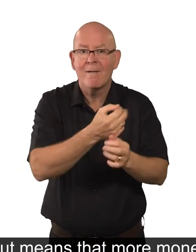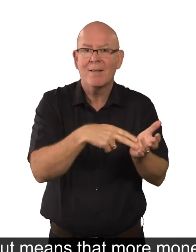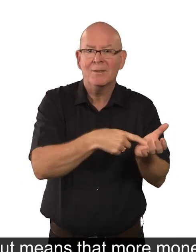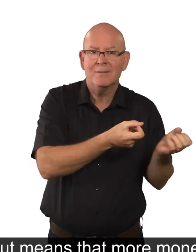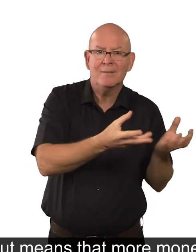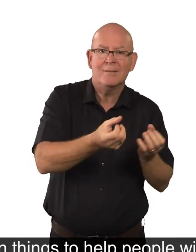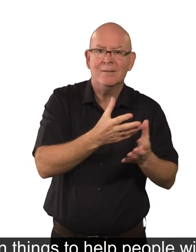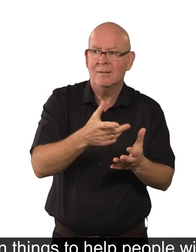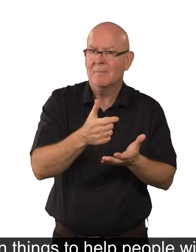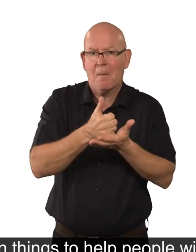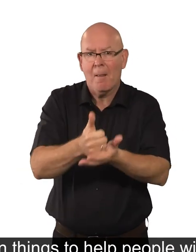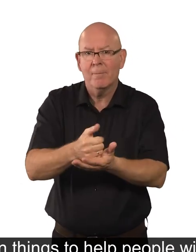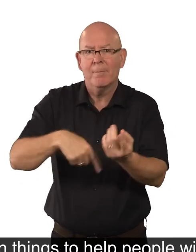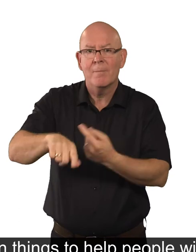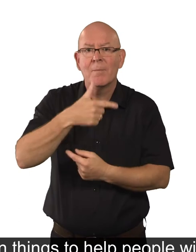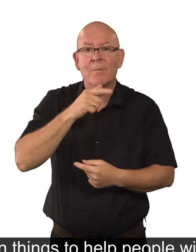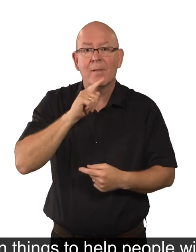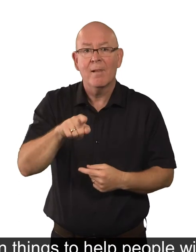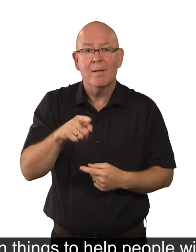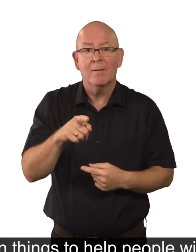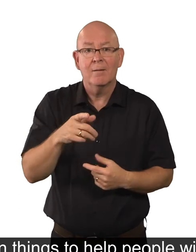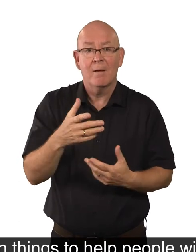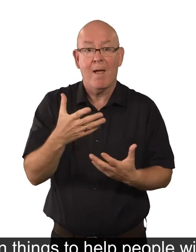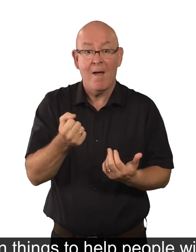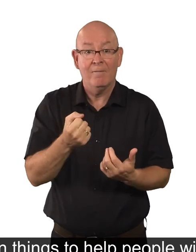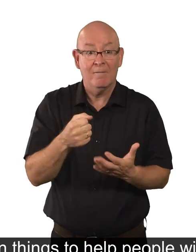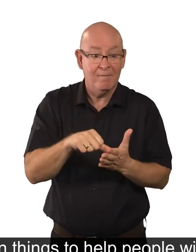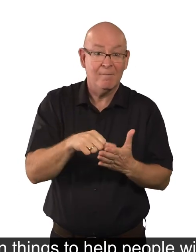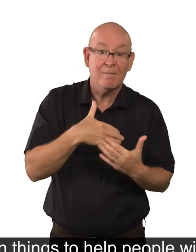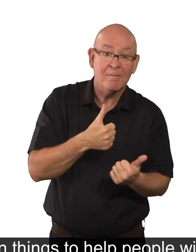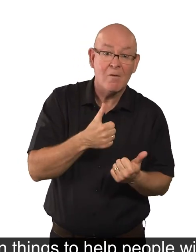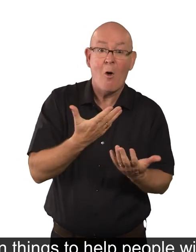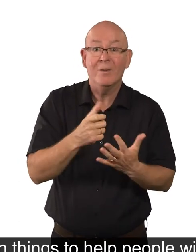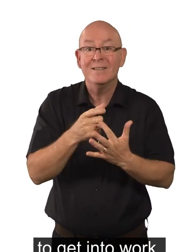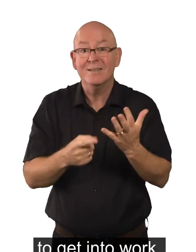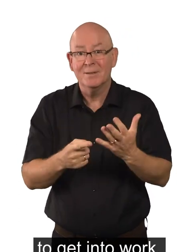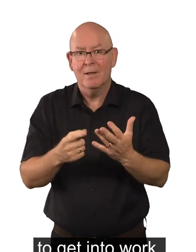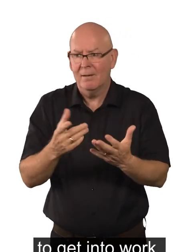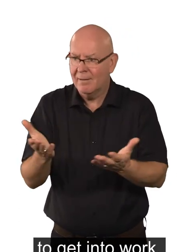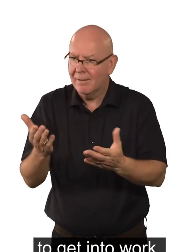on things to help people with a health condition or disability to get into work.